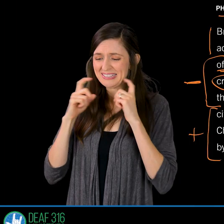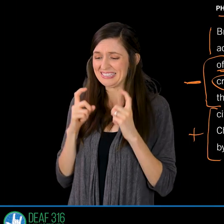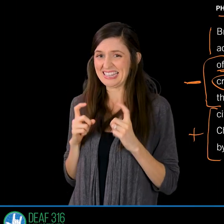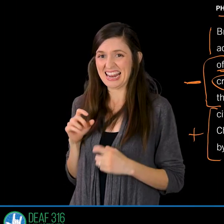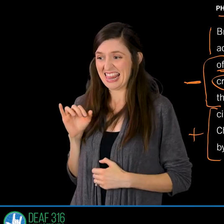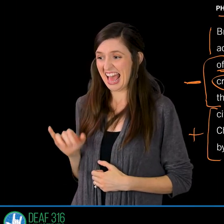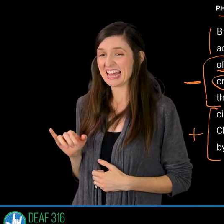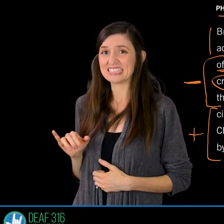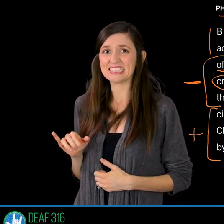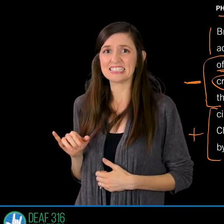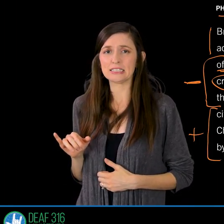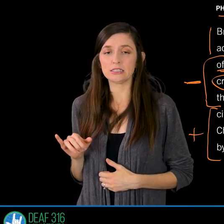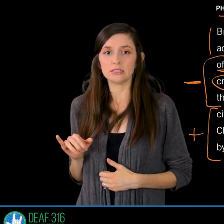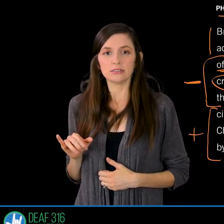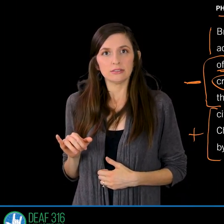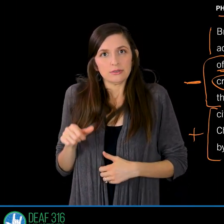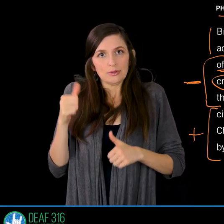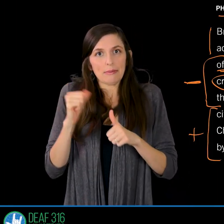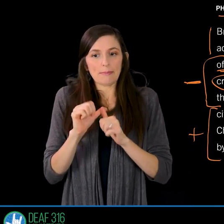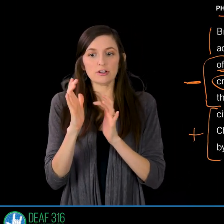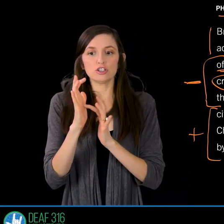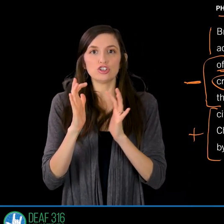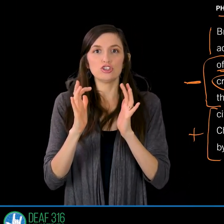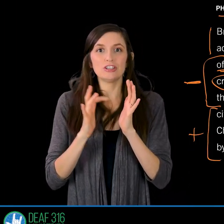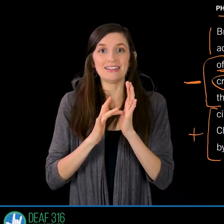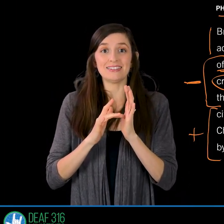did that he put that together